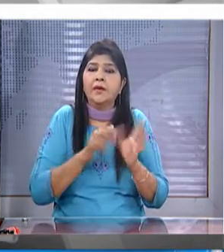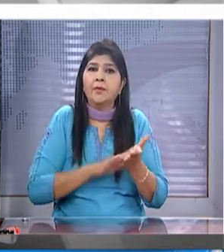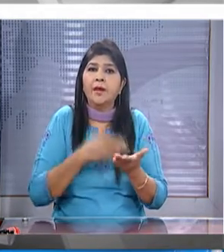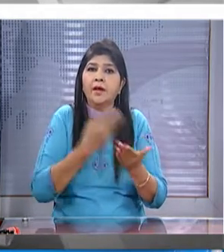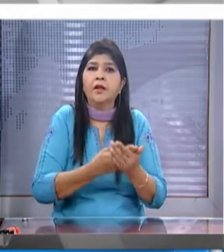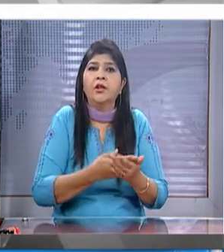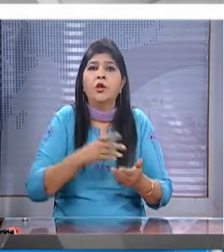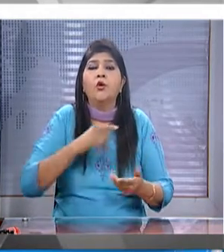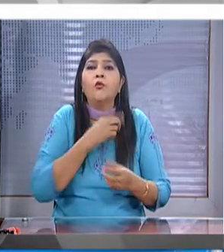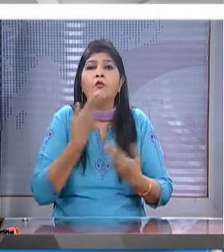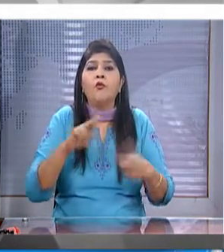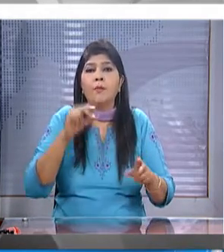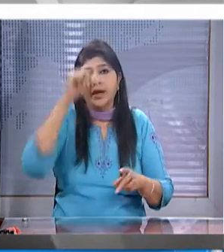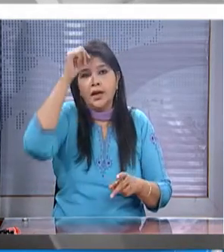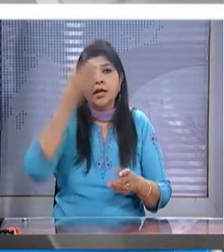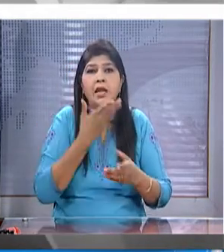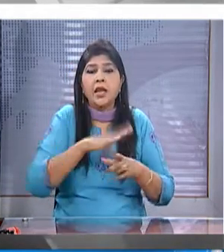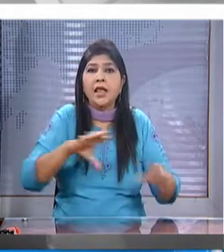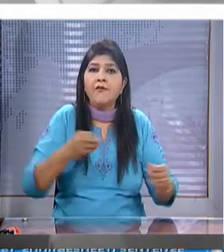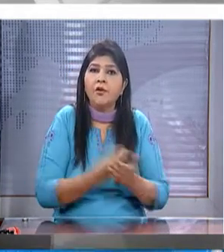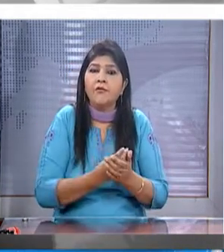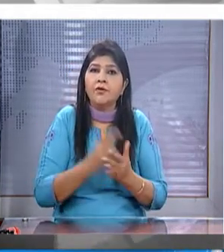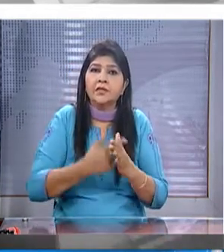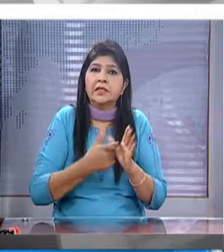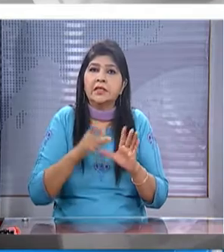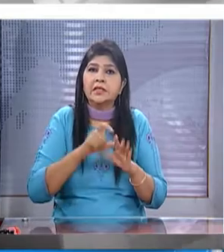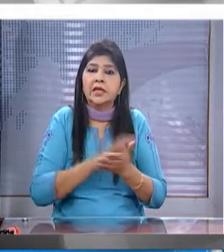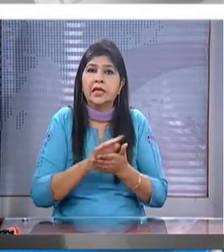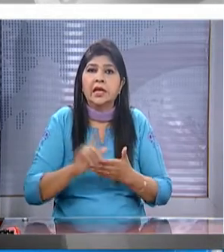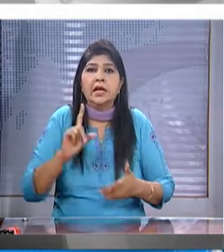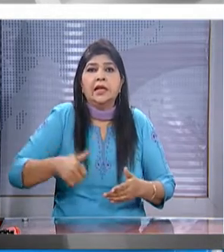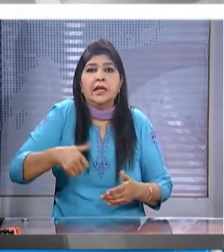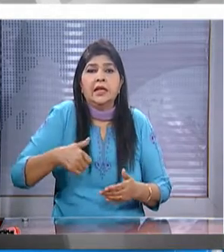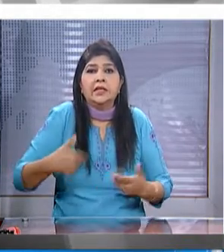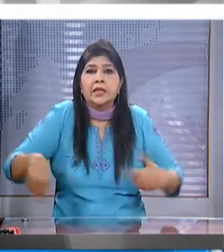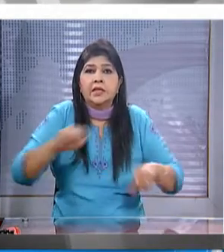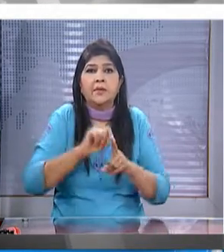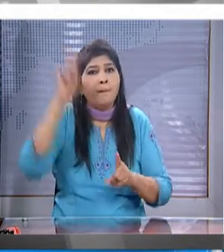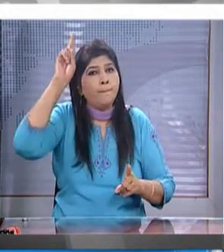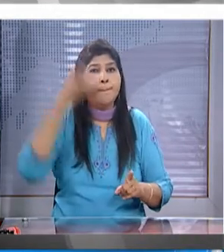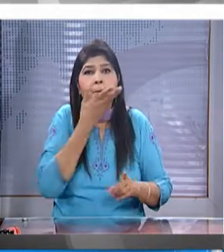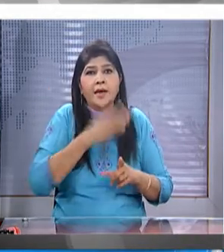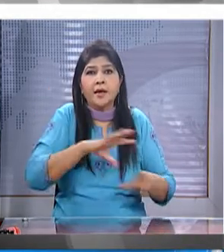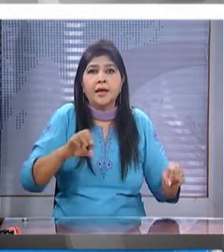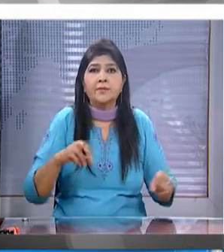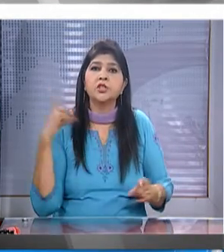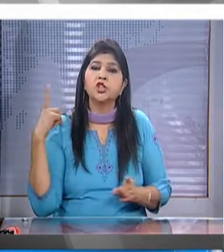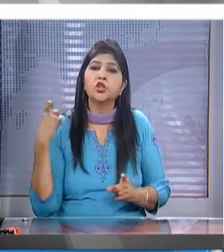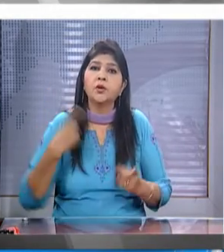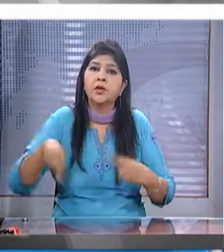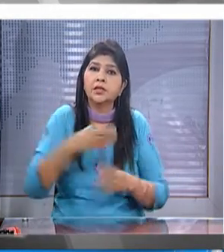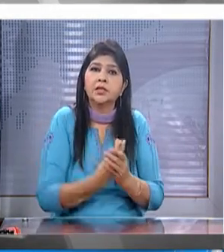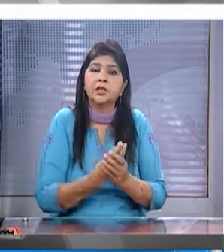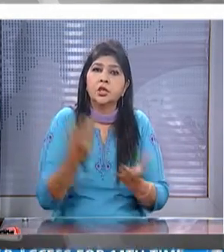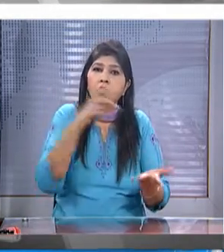to former indian navy officer kulbushan jadav a delegation led by pakistan's maritime security agency